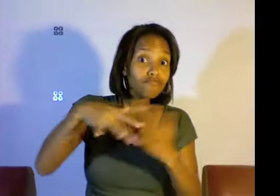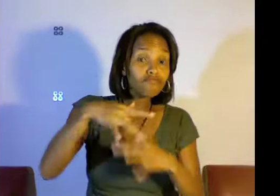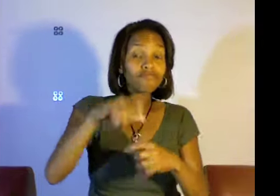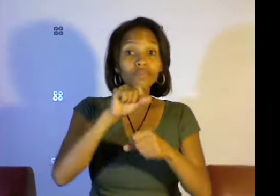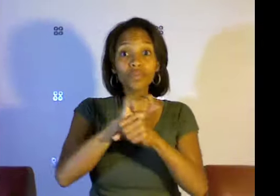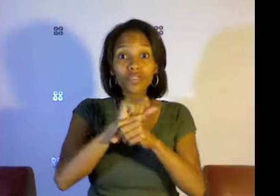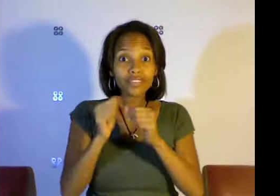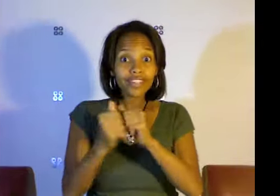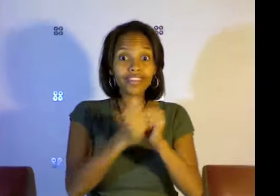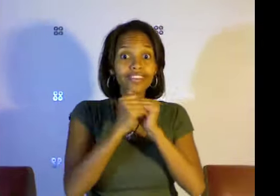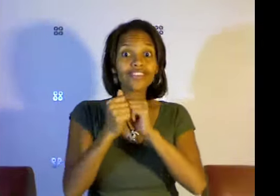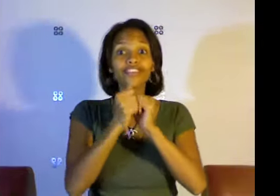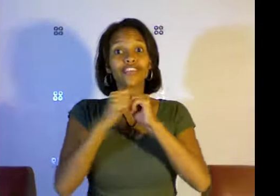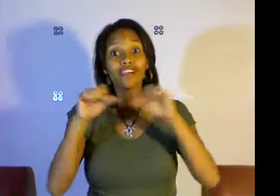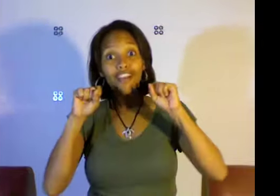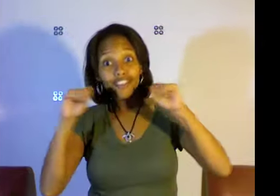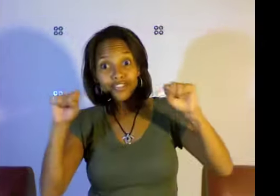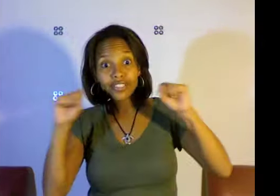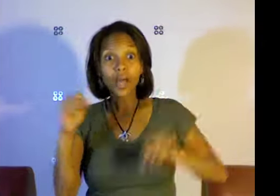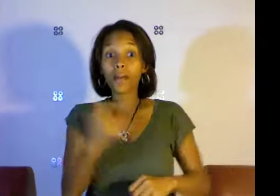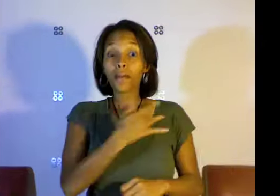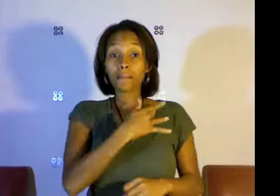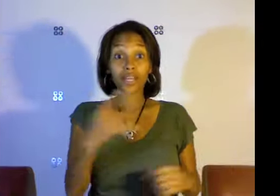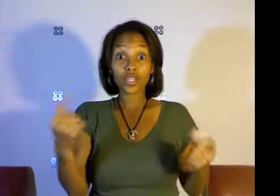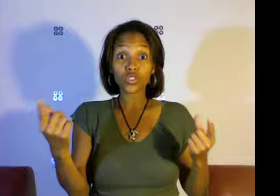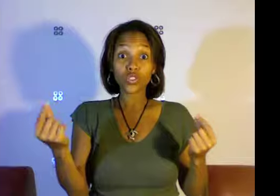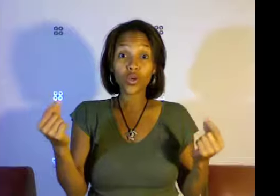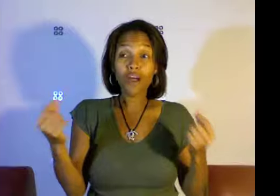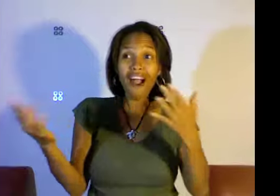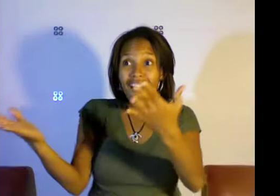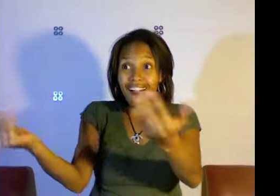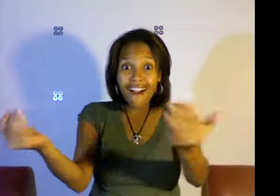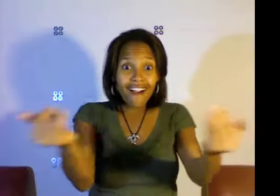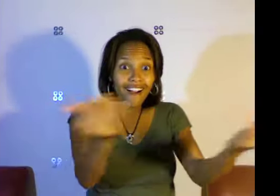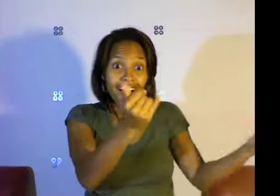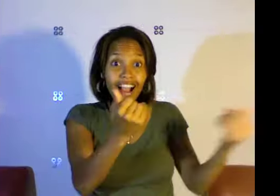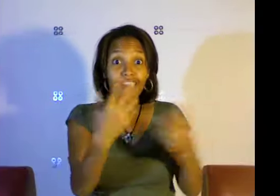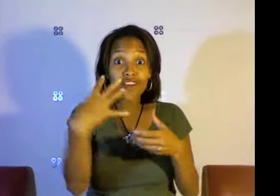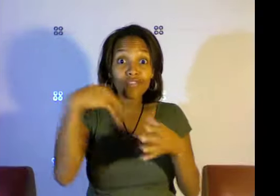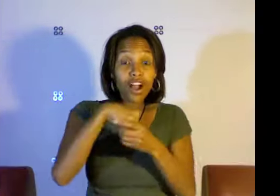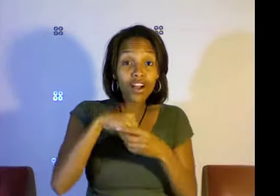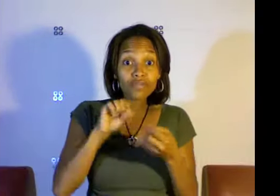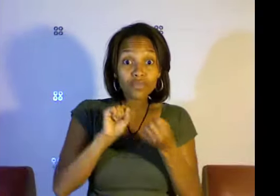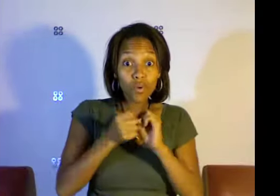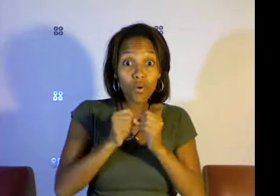However, the concept of sportsmanship is often neglected.